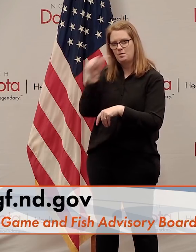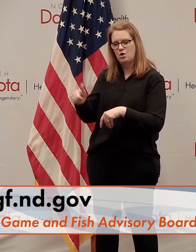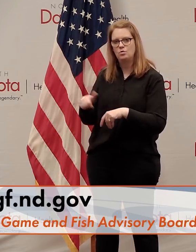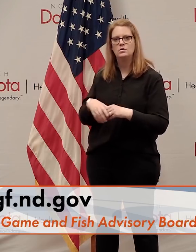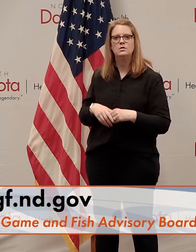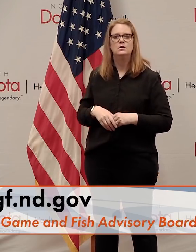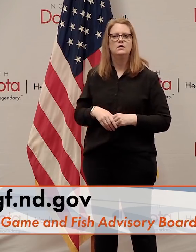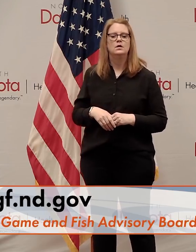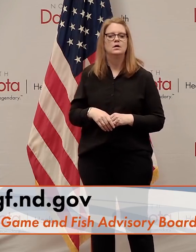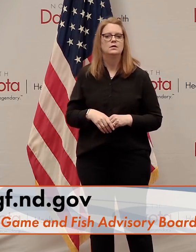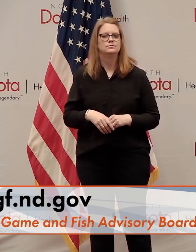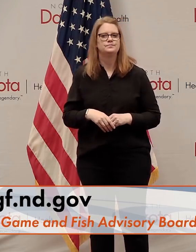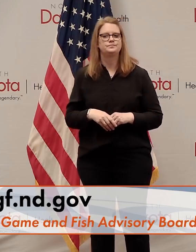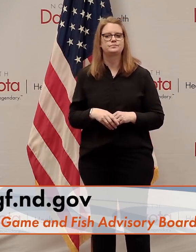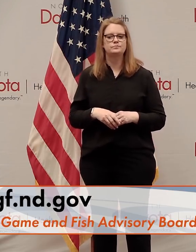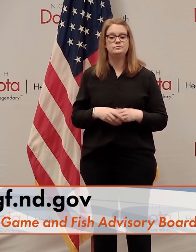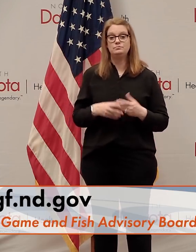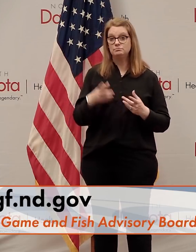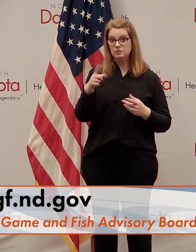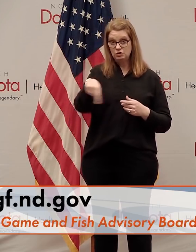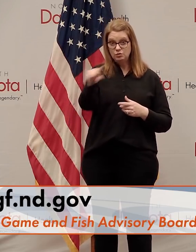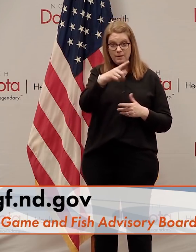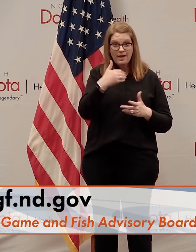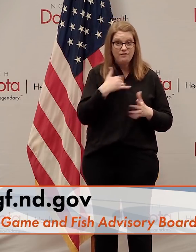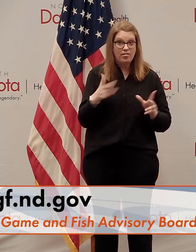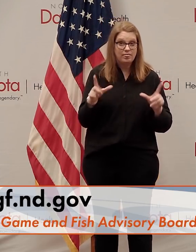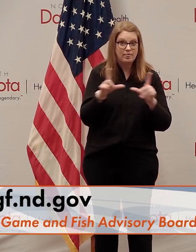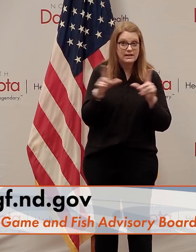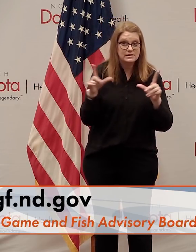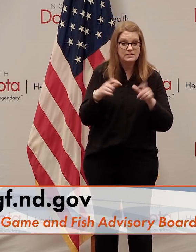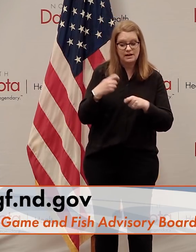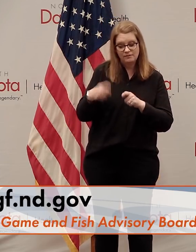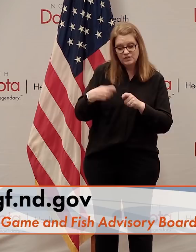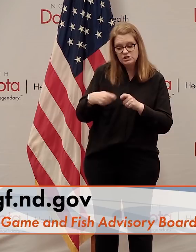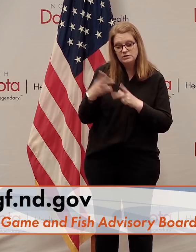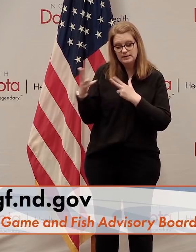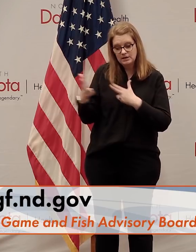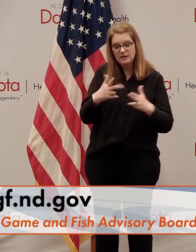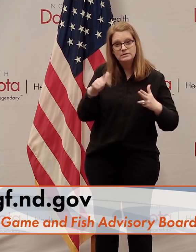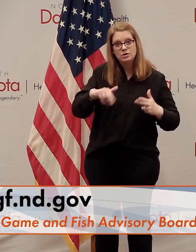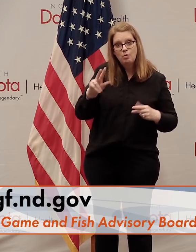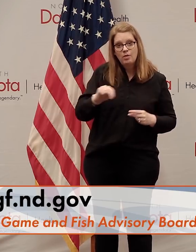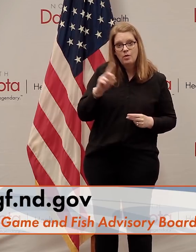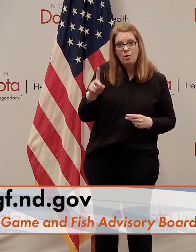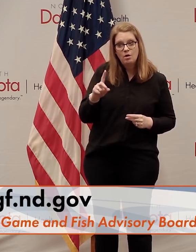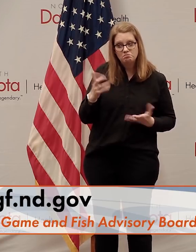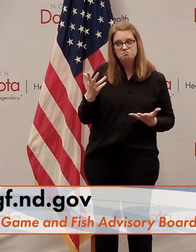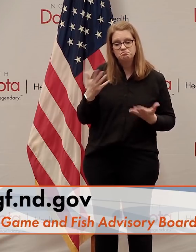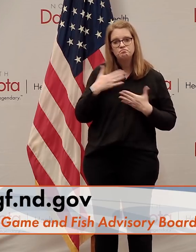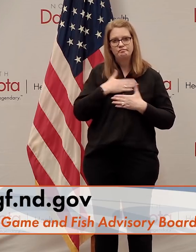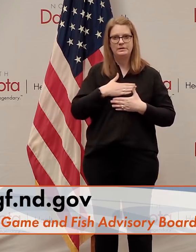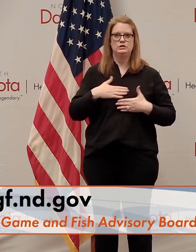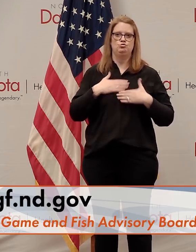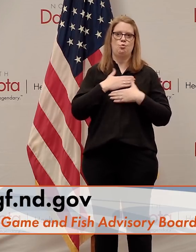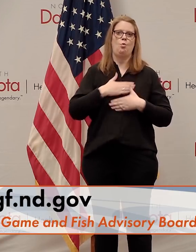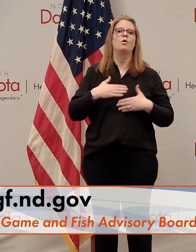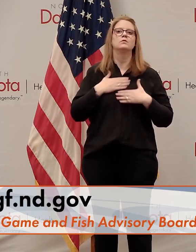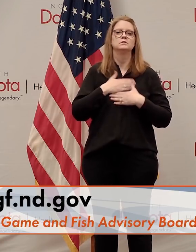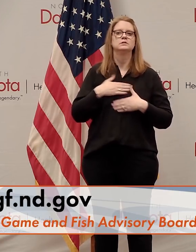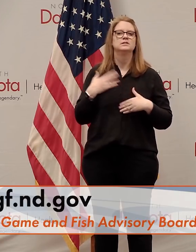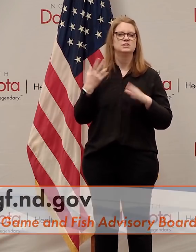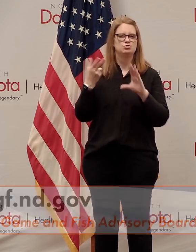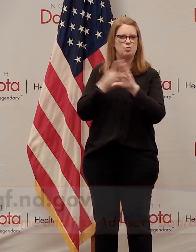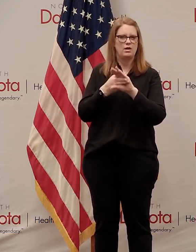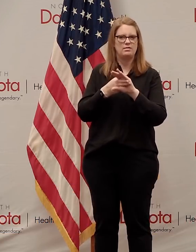someone who holds a license and fishes and hunts in North Dakota, you might enjoy joining the live